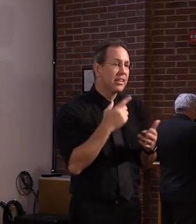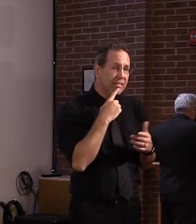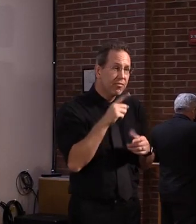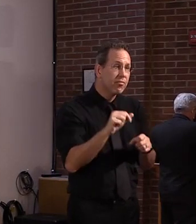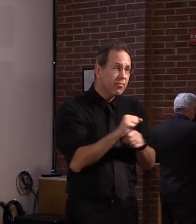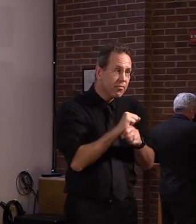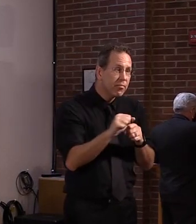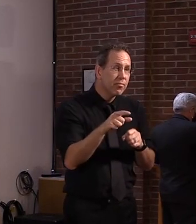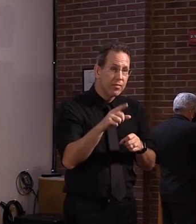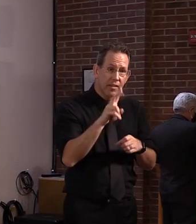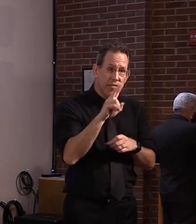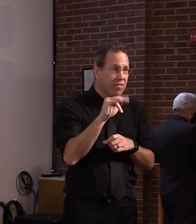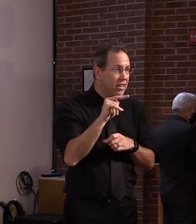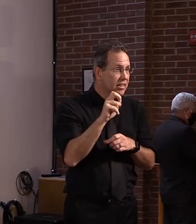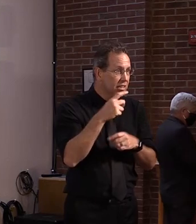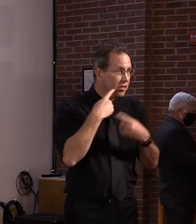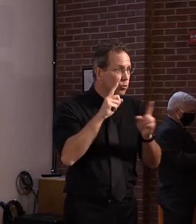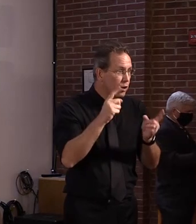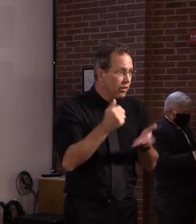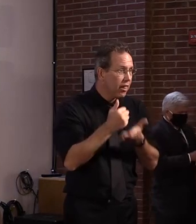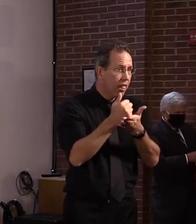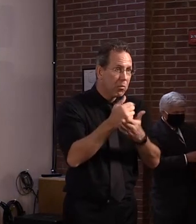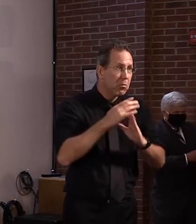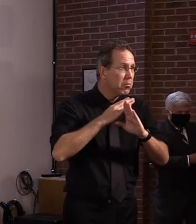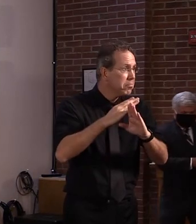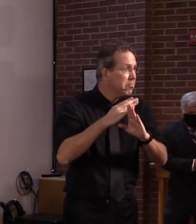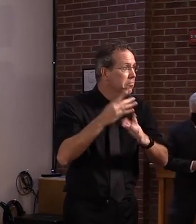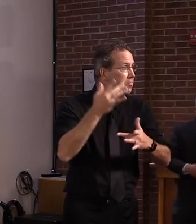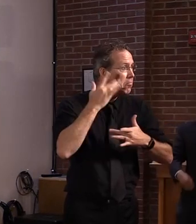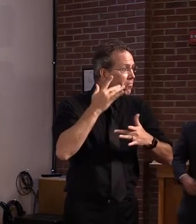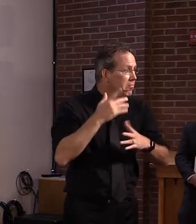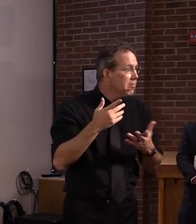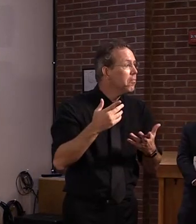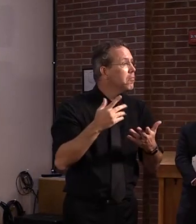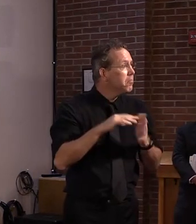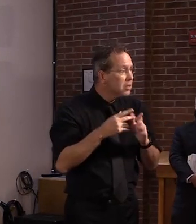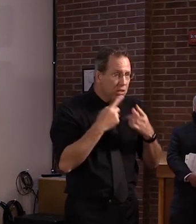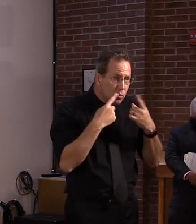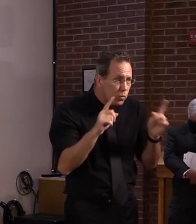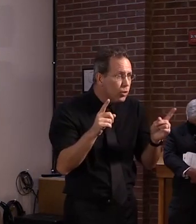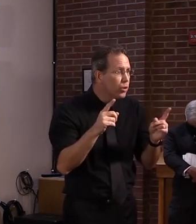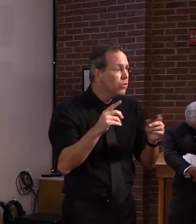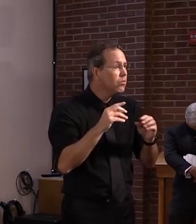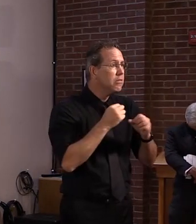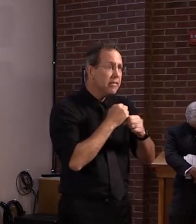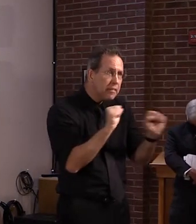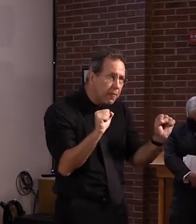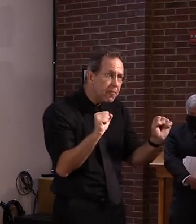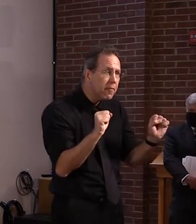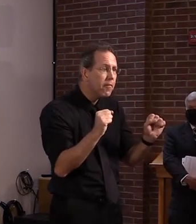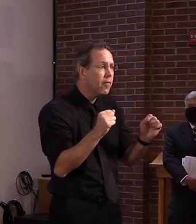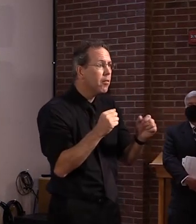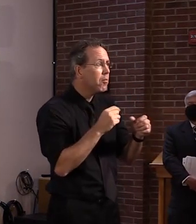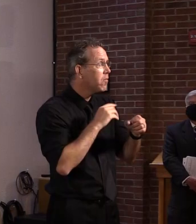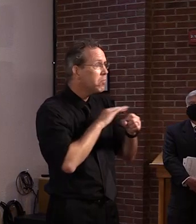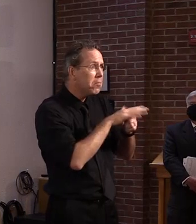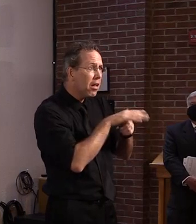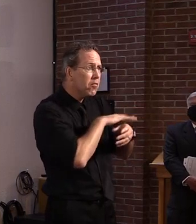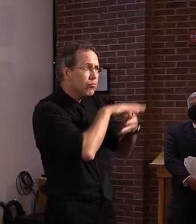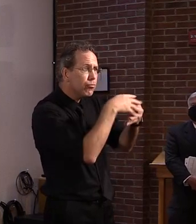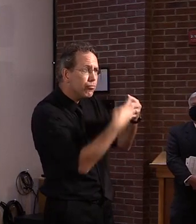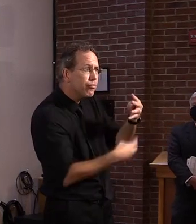effective, uh, and is, and Uh, widespread and we could, uh, get that out that we would do so.